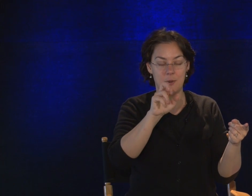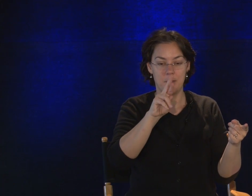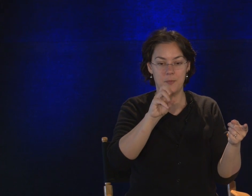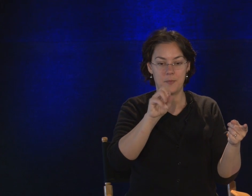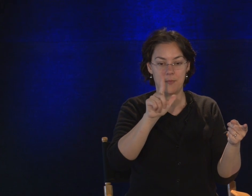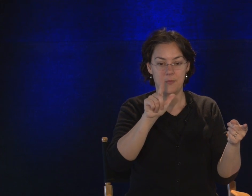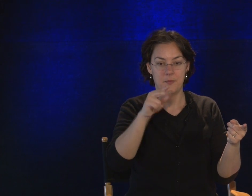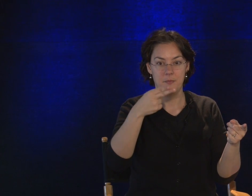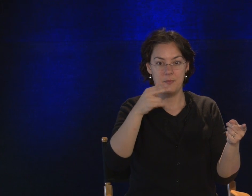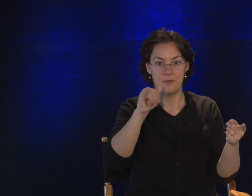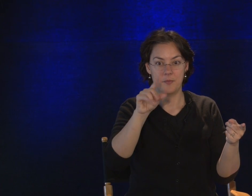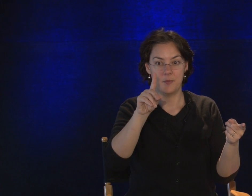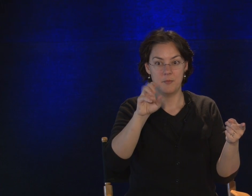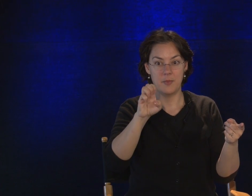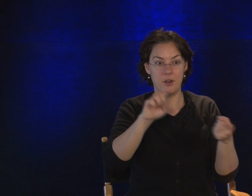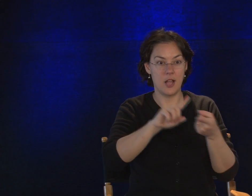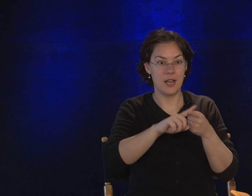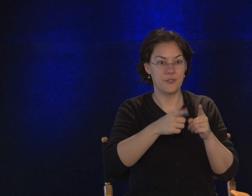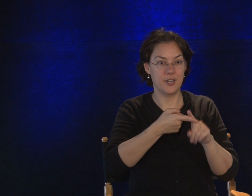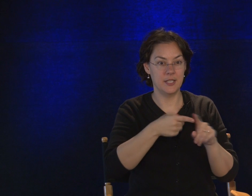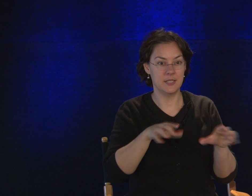Merrill Hyde friends.